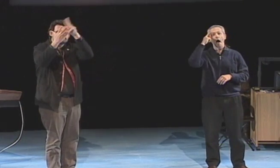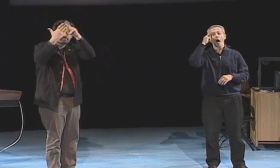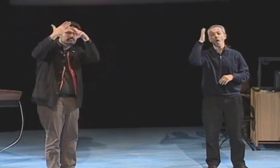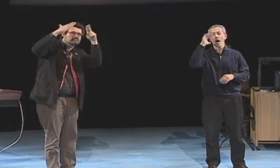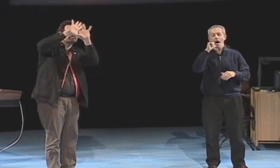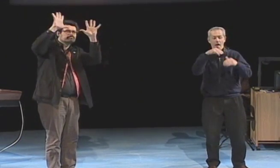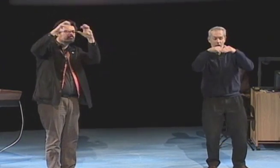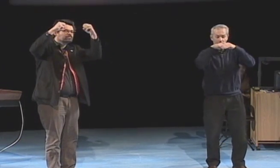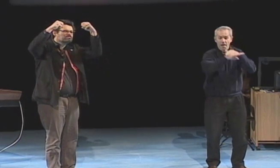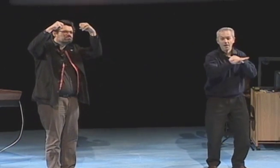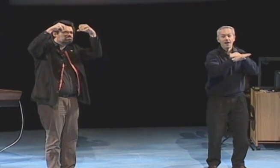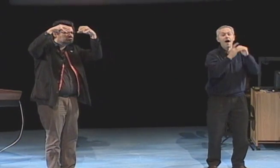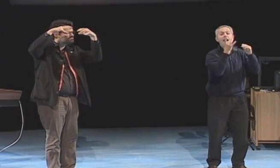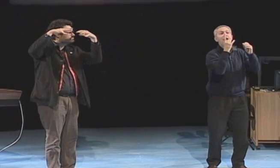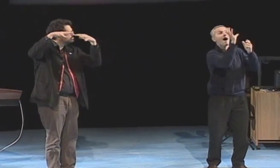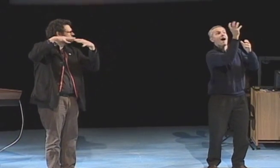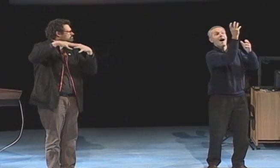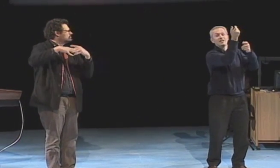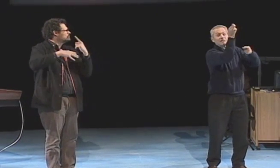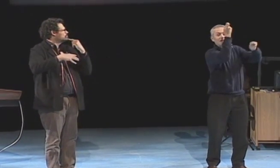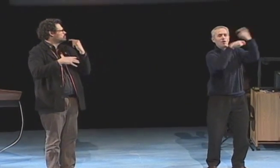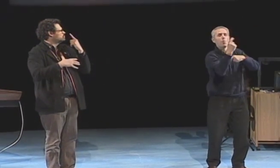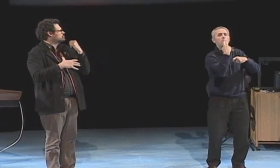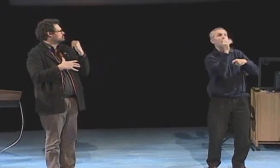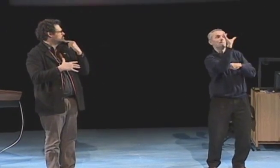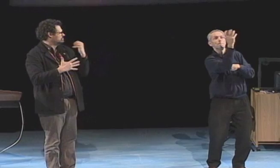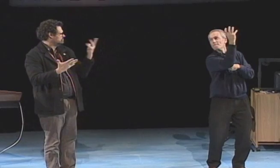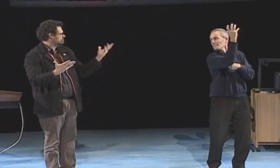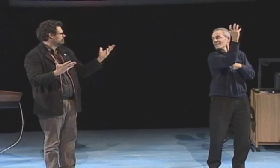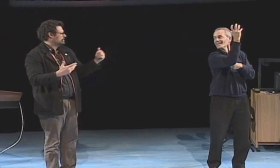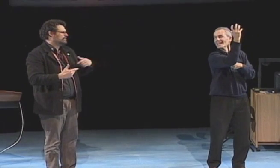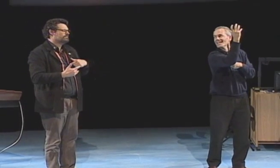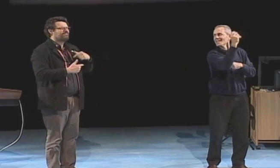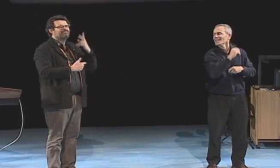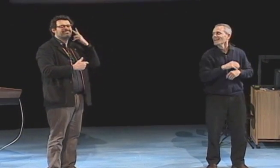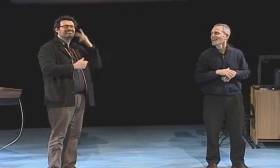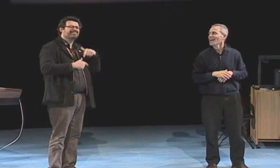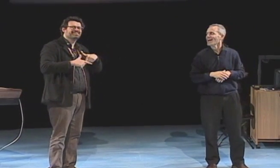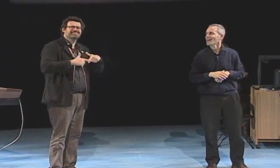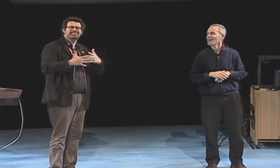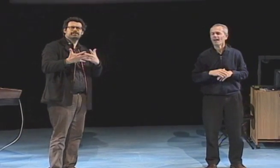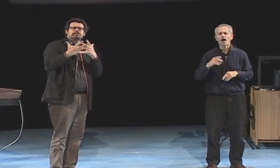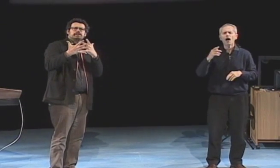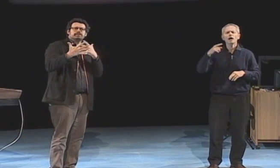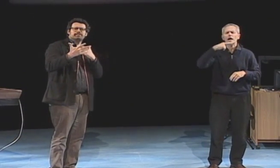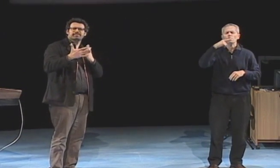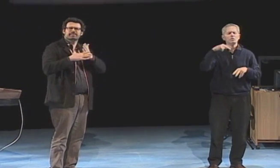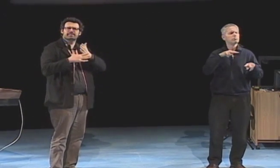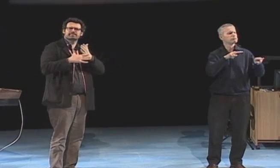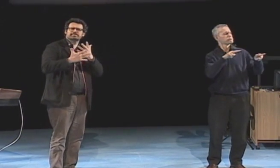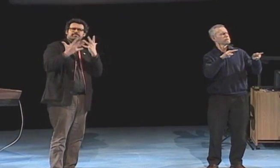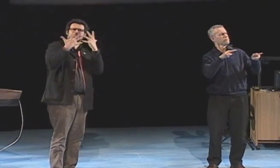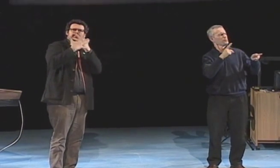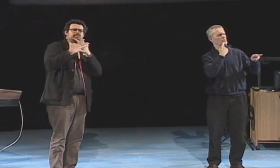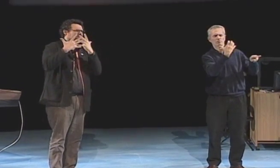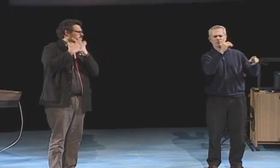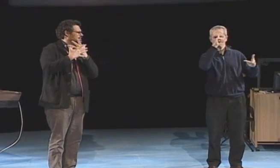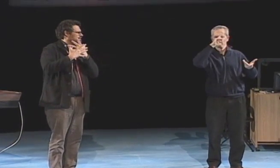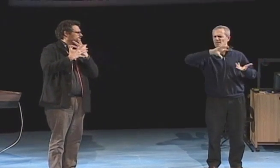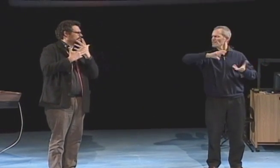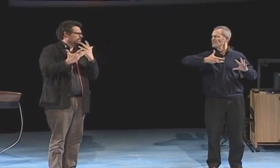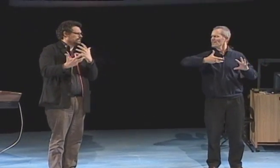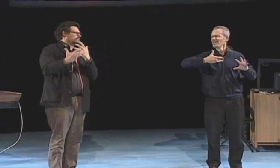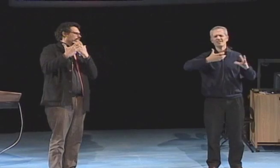I saw bright colors. I had an idea to take a telephone booth, an everyday